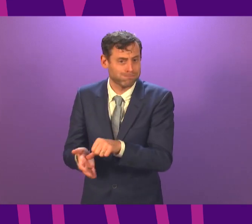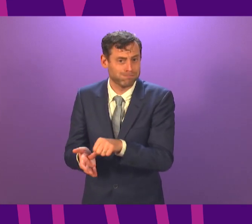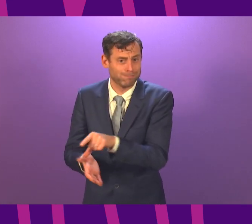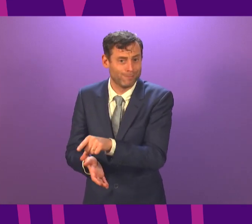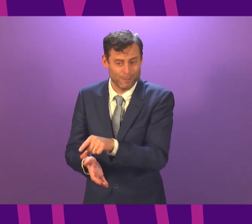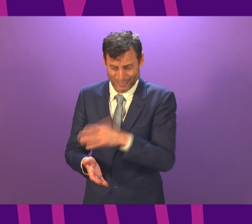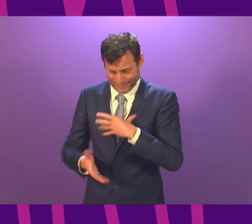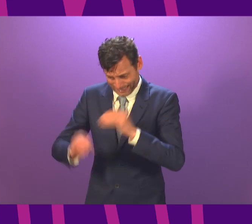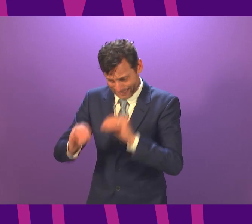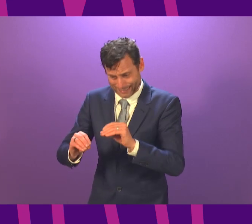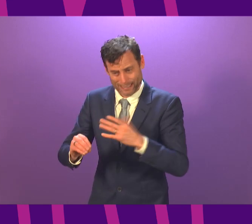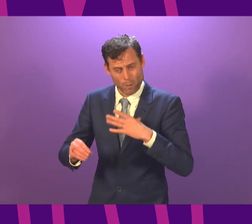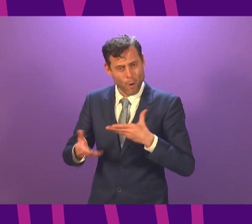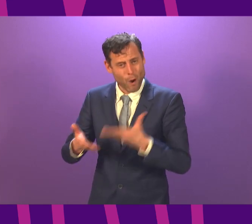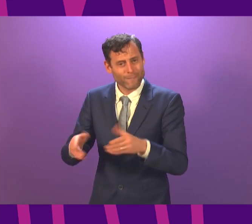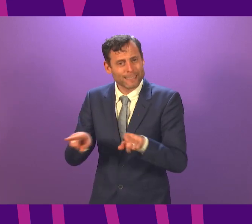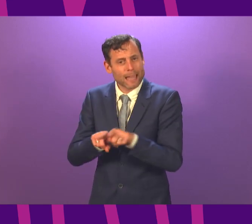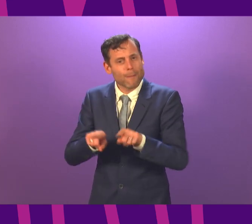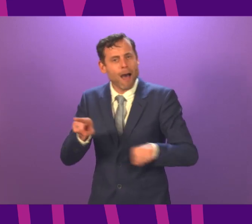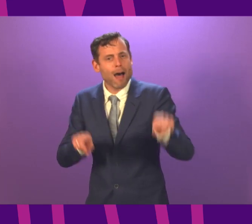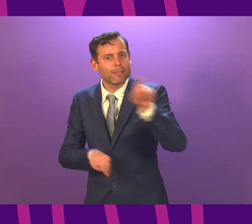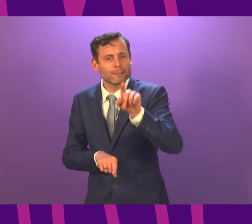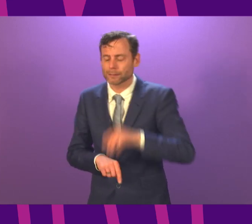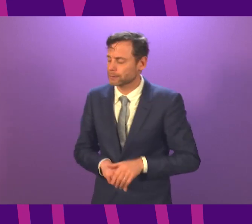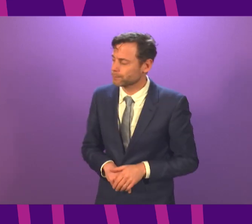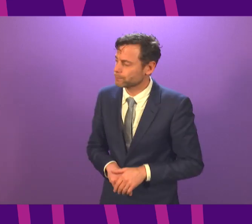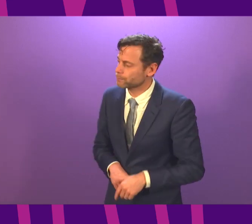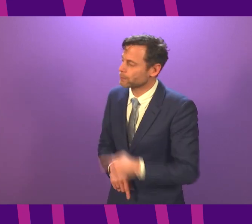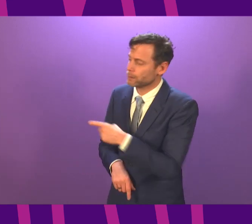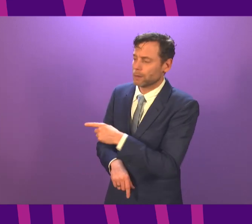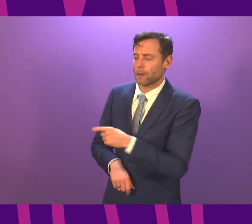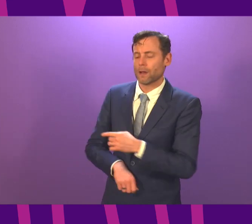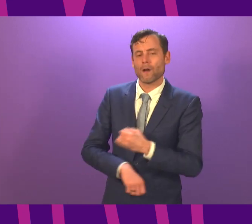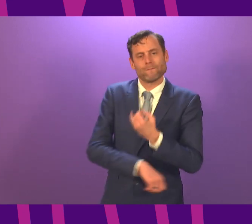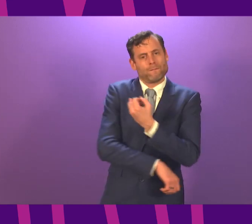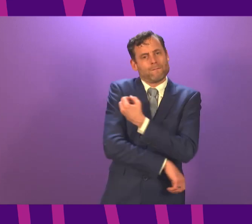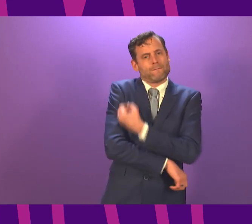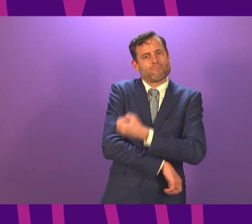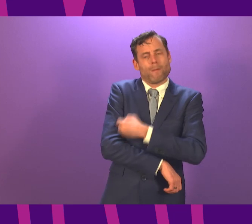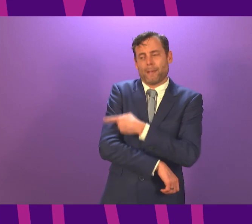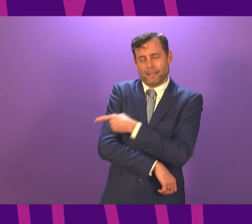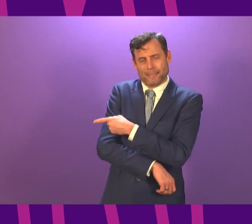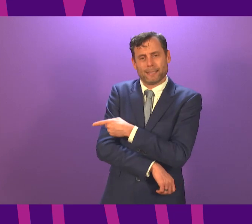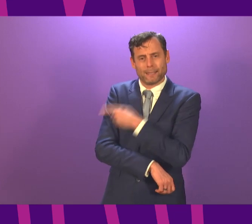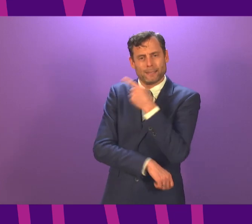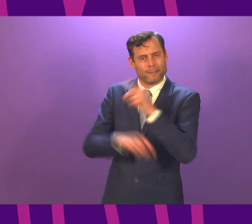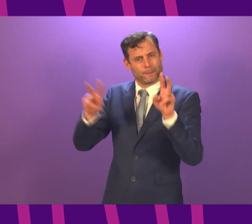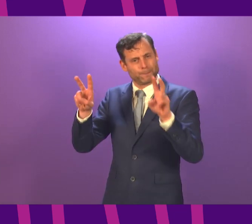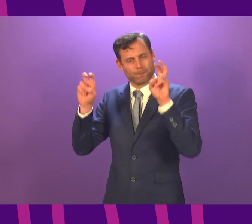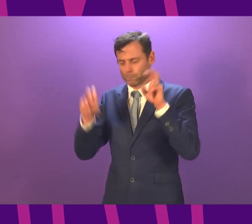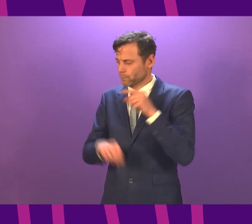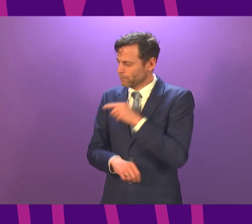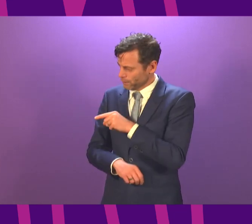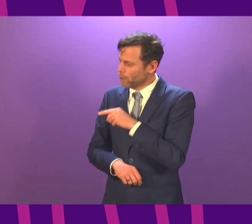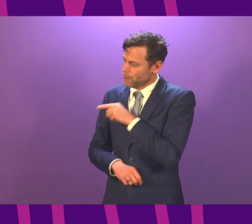equitable basis. How tightly will the definitions of vulnerability that the First Minister has alluded to be drawn, and what